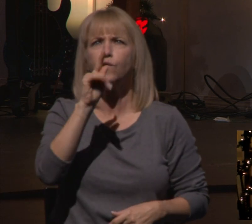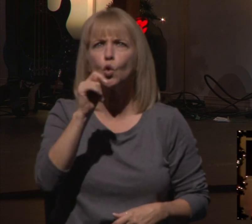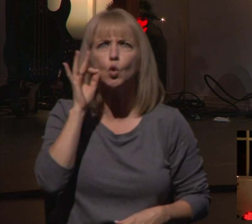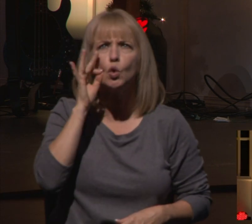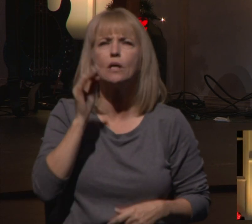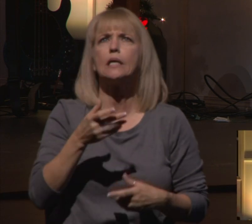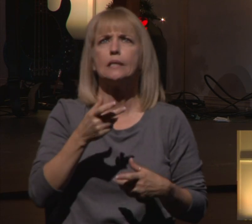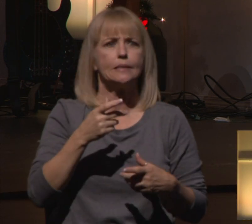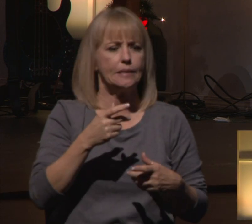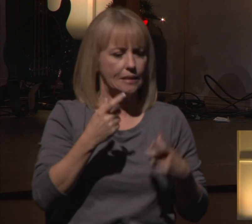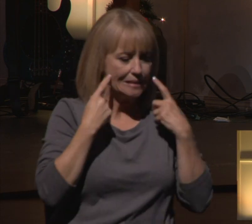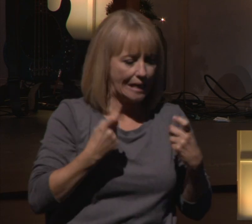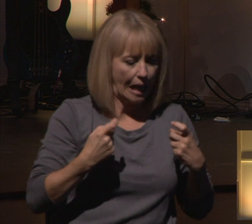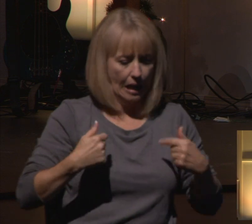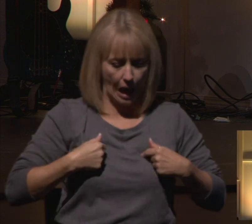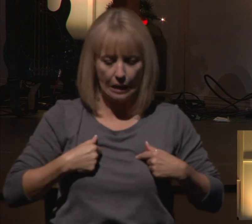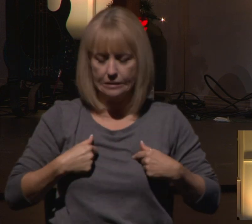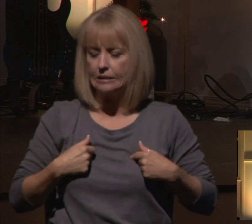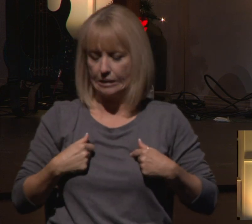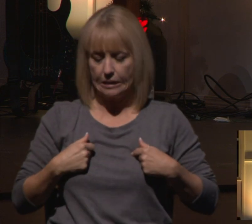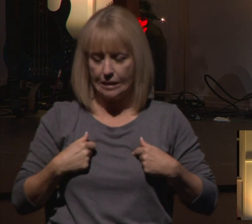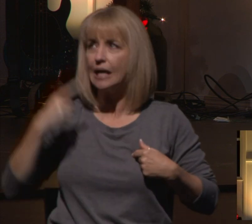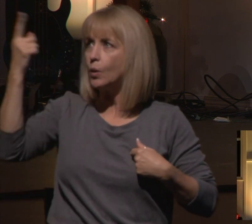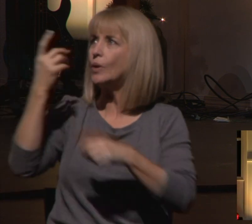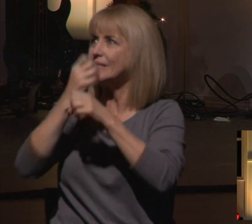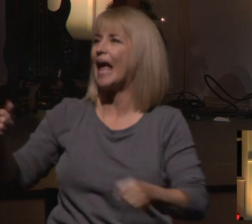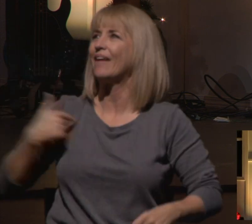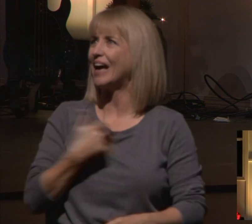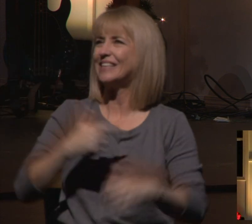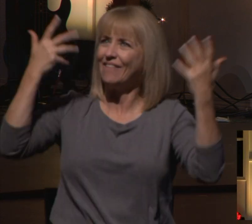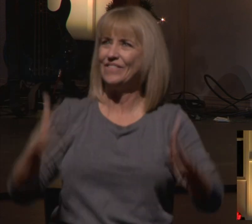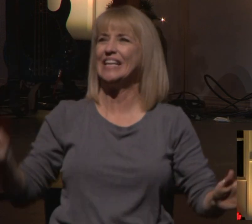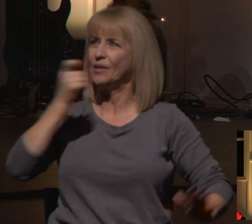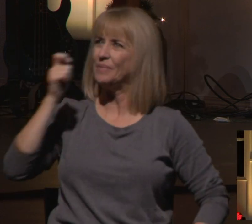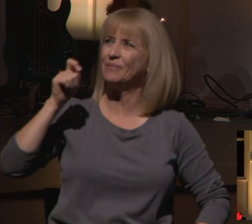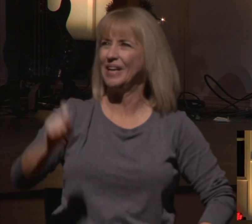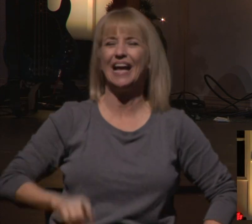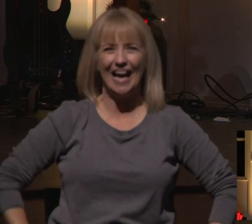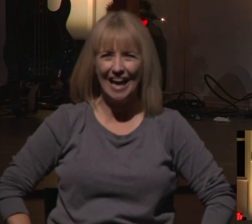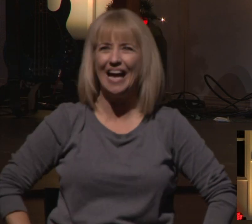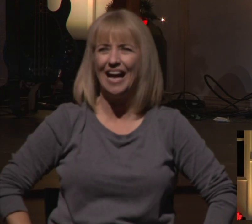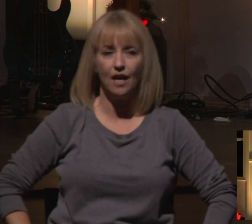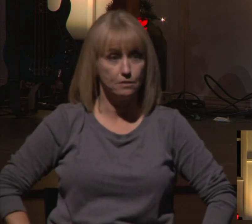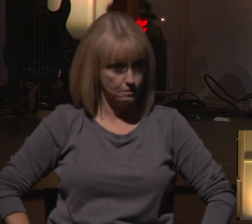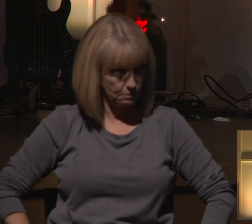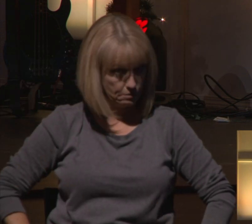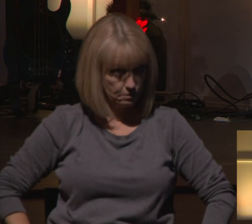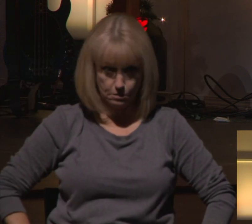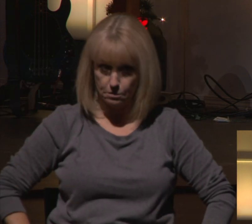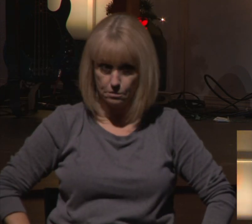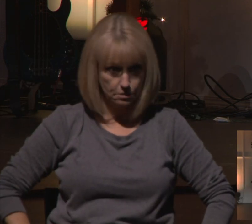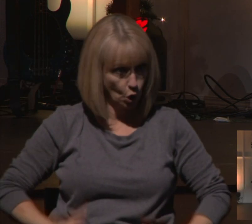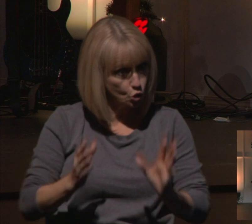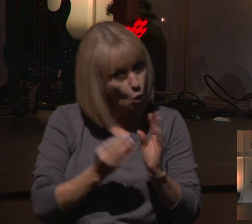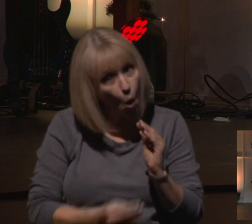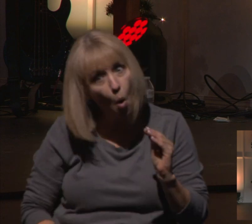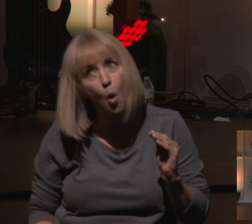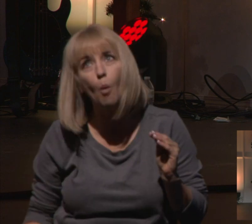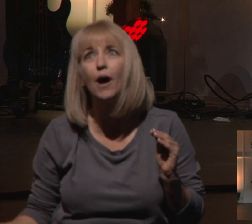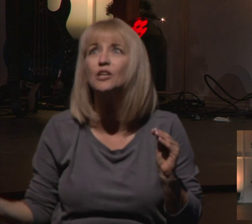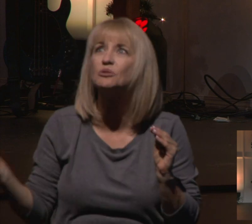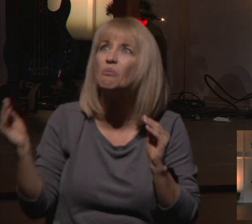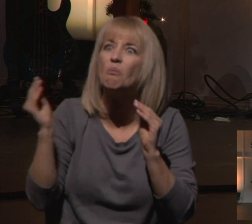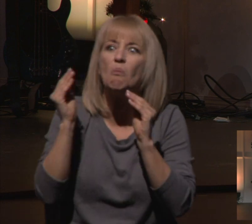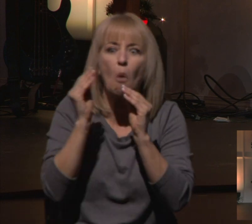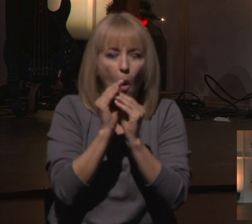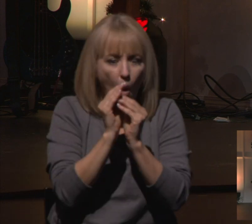Jesus saves us. There's a lot more to the Bible than that, though. And so here's a little picture of the story of